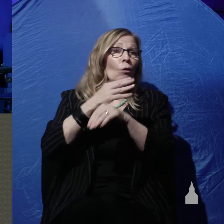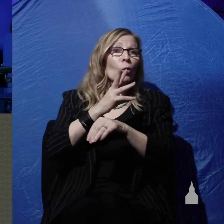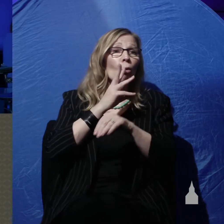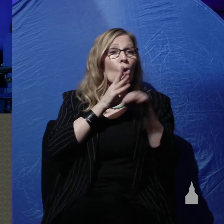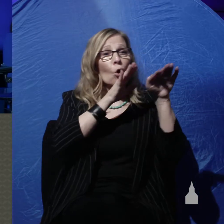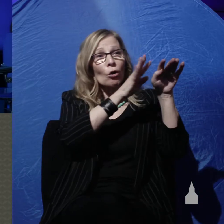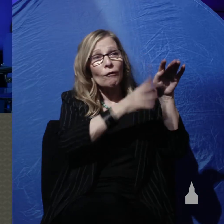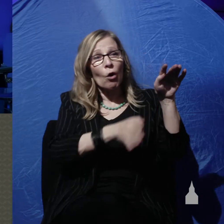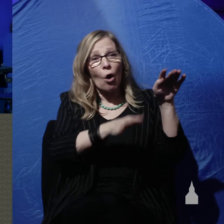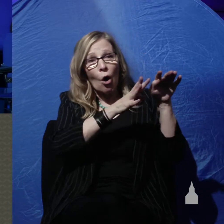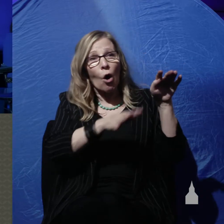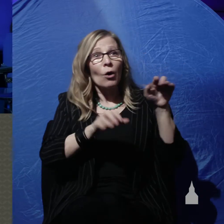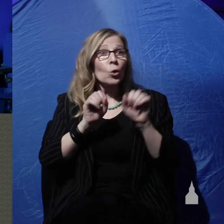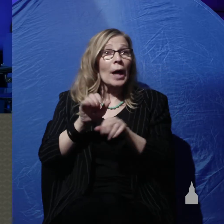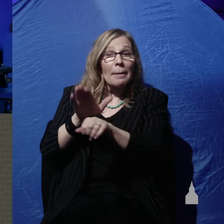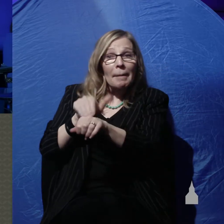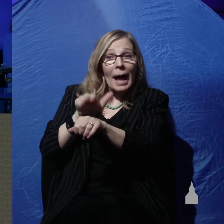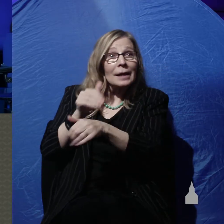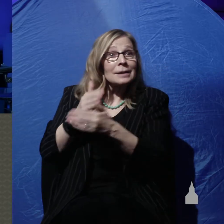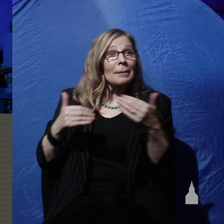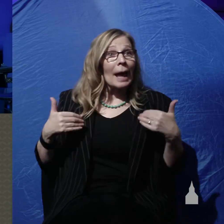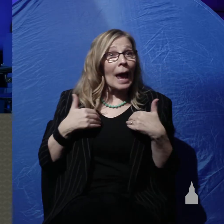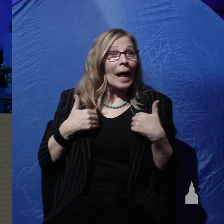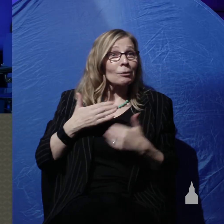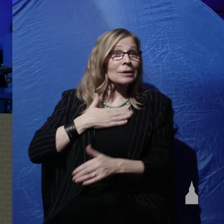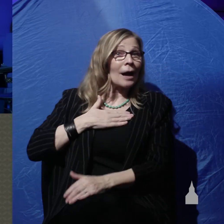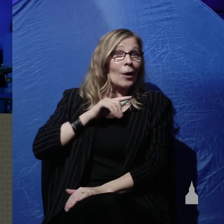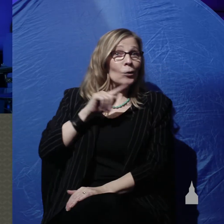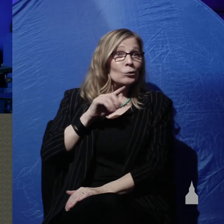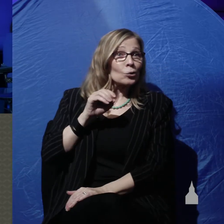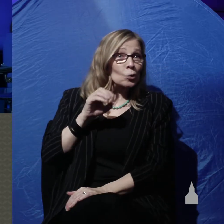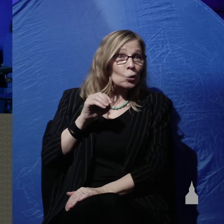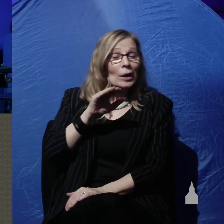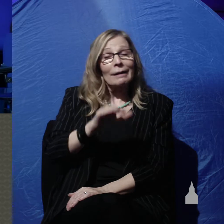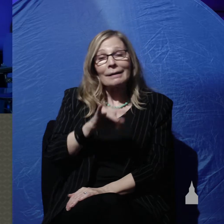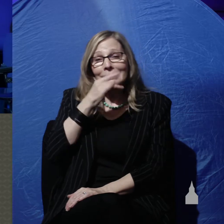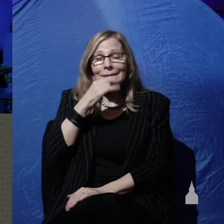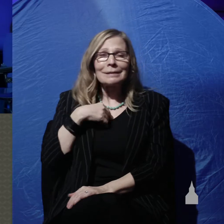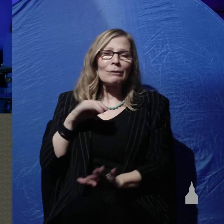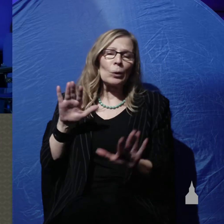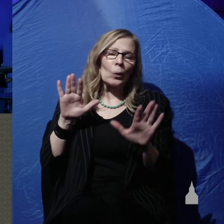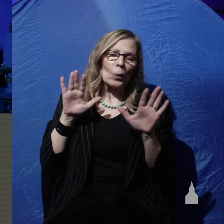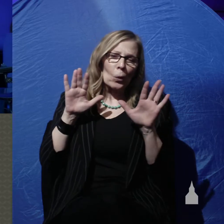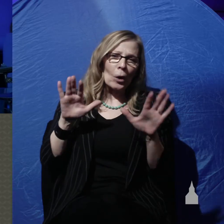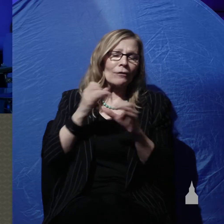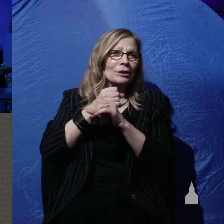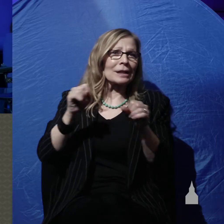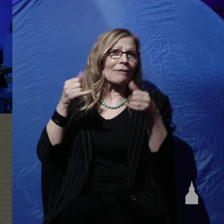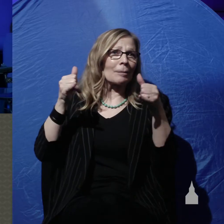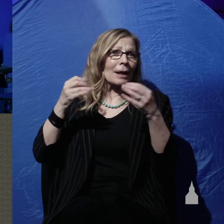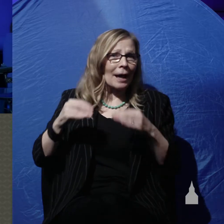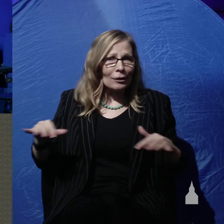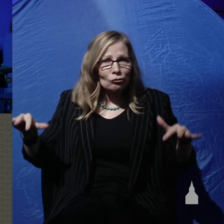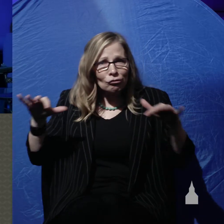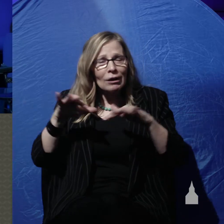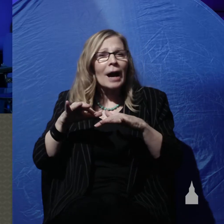pet some of the animals in our zoo, and the little kids have a wonderful, safe playground to play in and burn some energy.